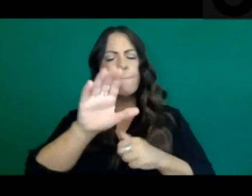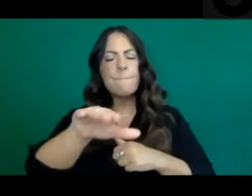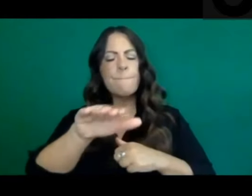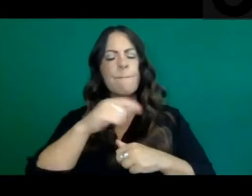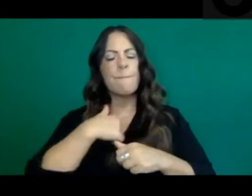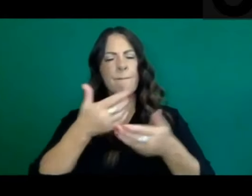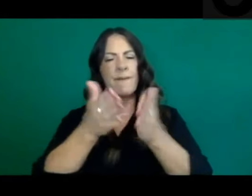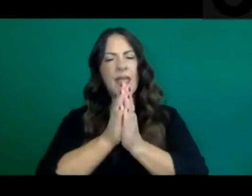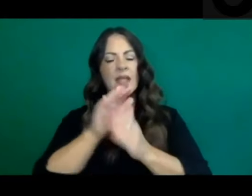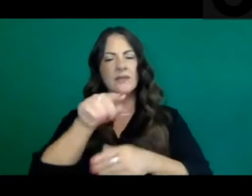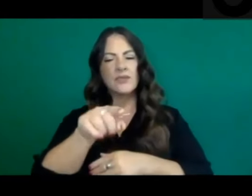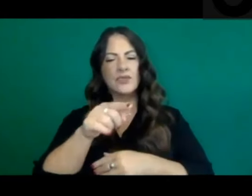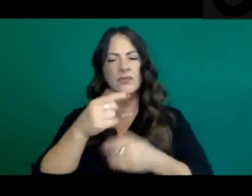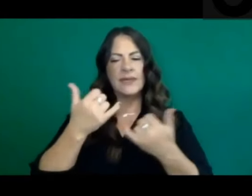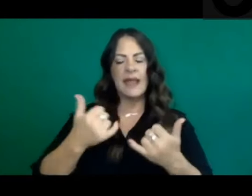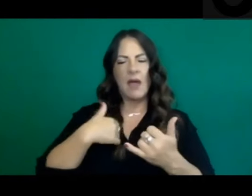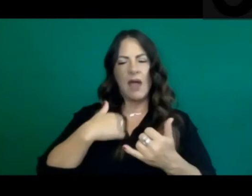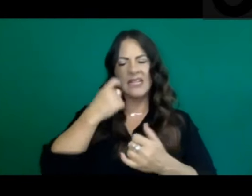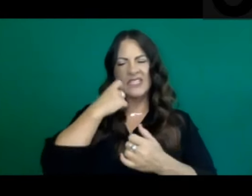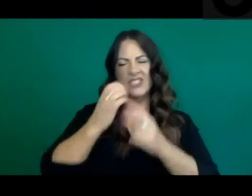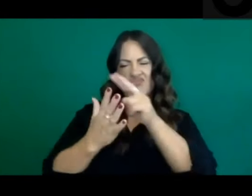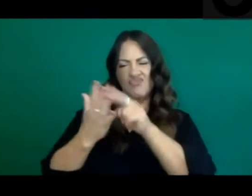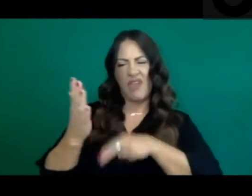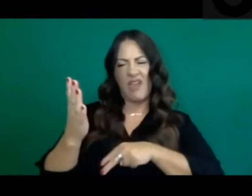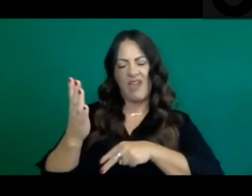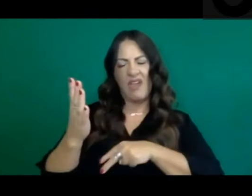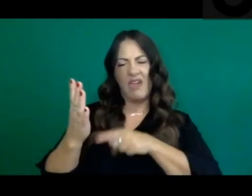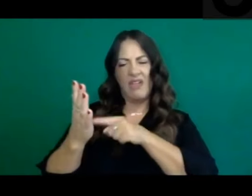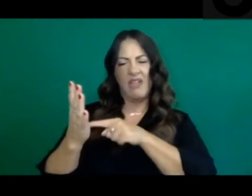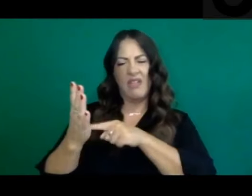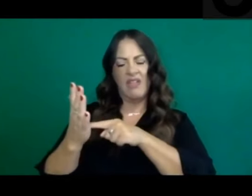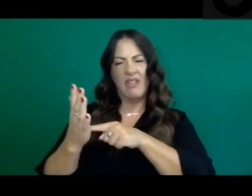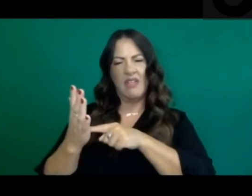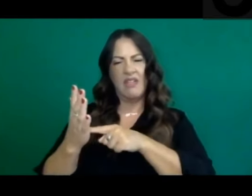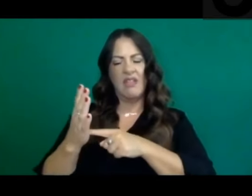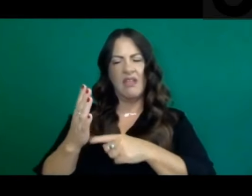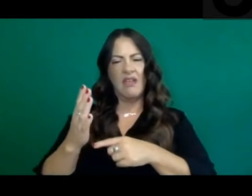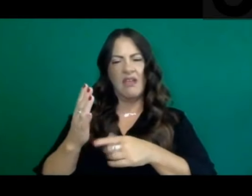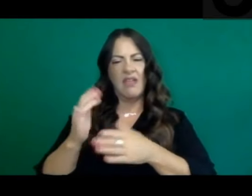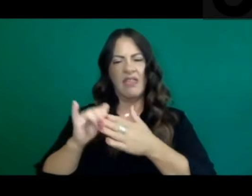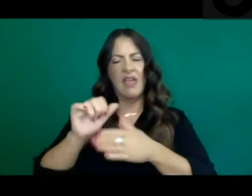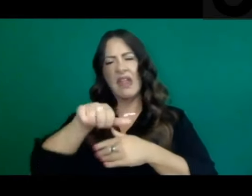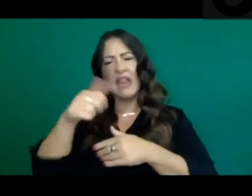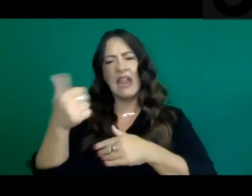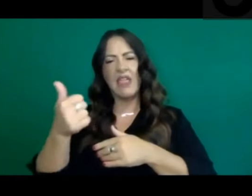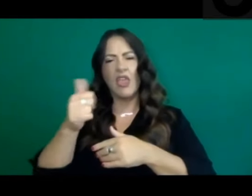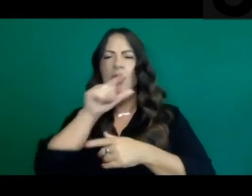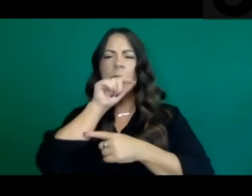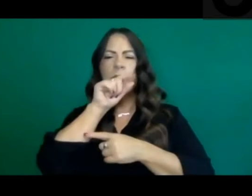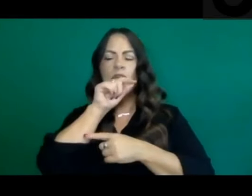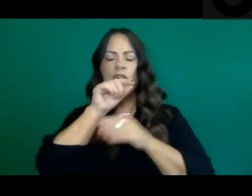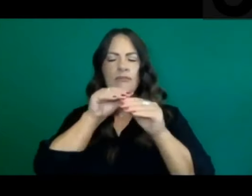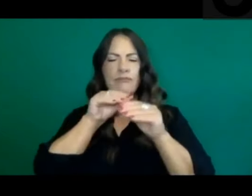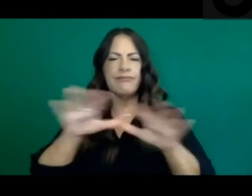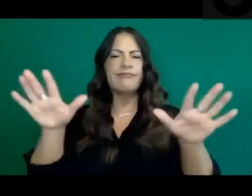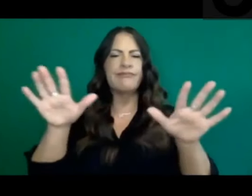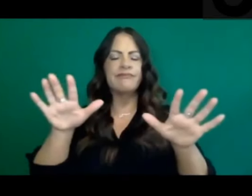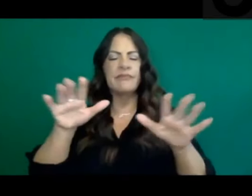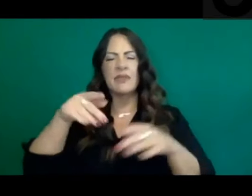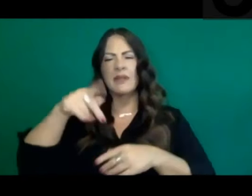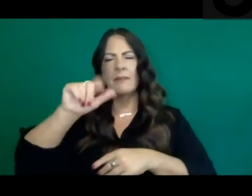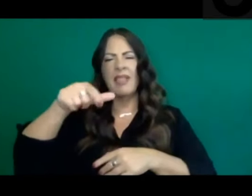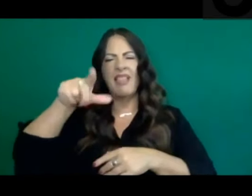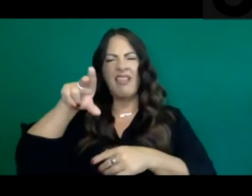about this. I'm just now reading about the first case of plague in five years in South Lake Tahoe. I wanted to see if there's any